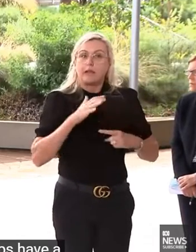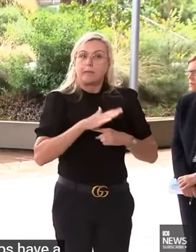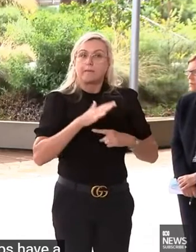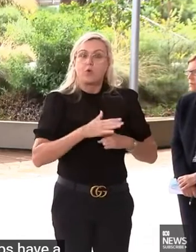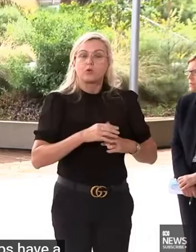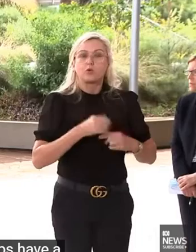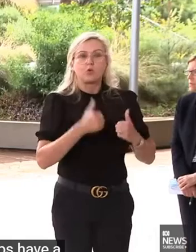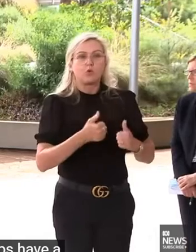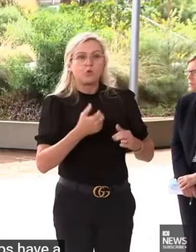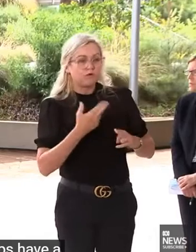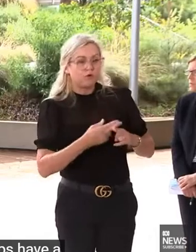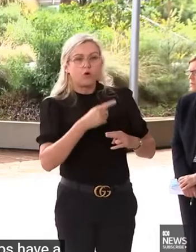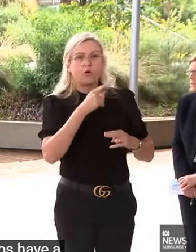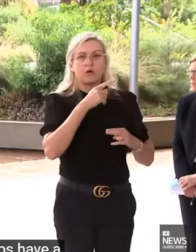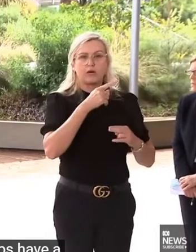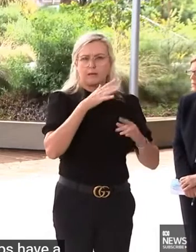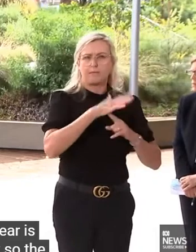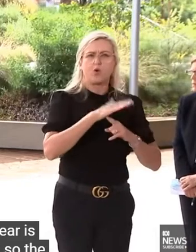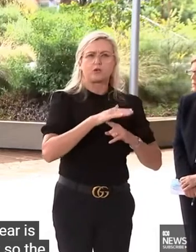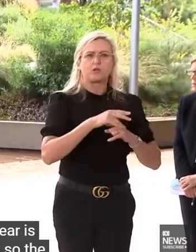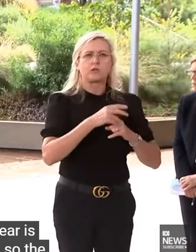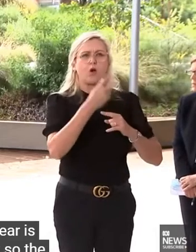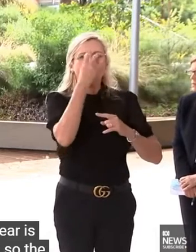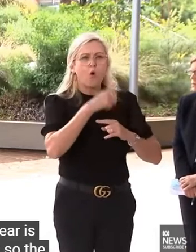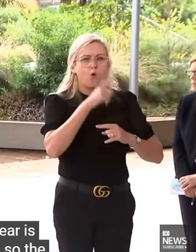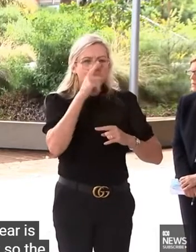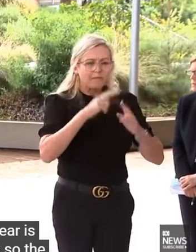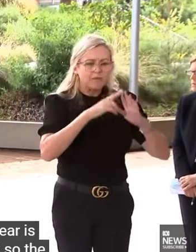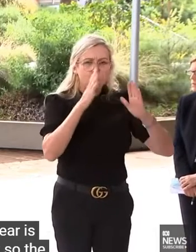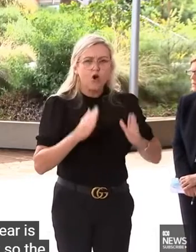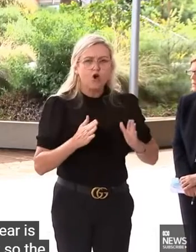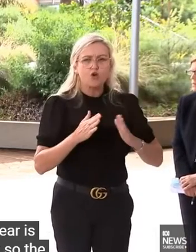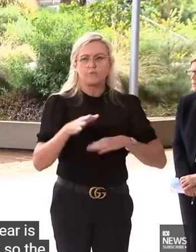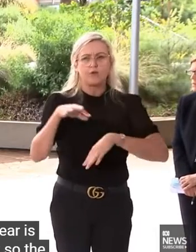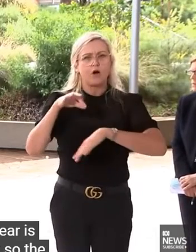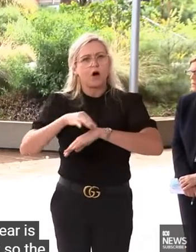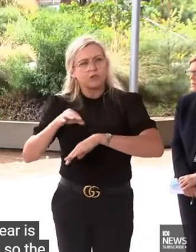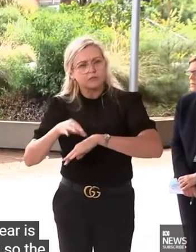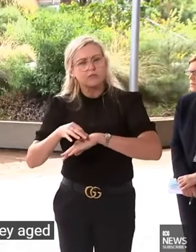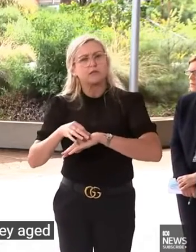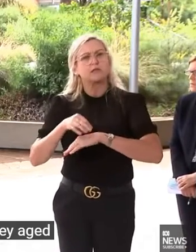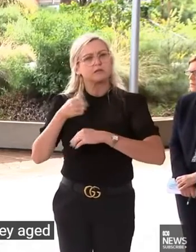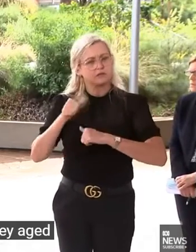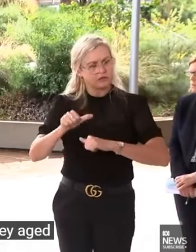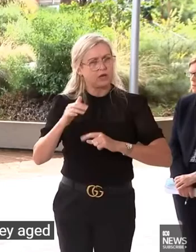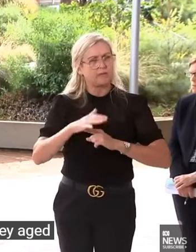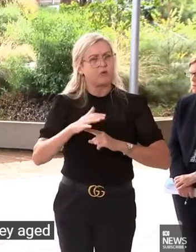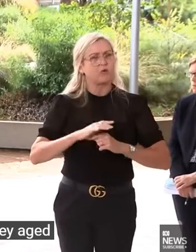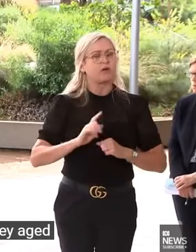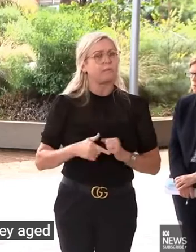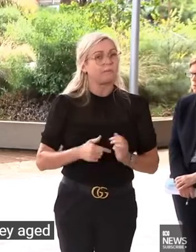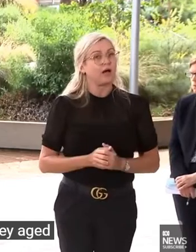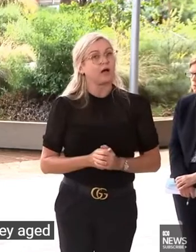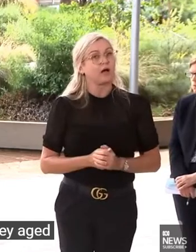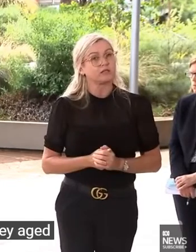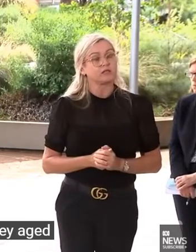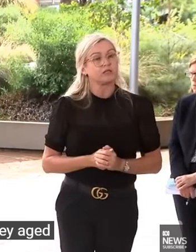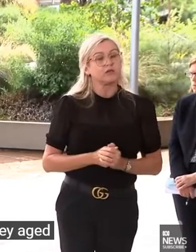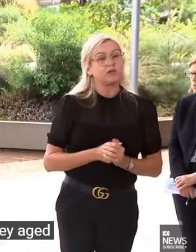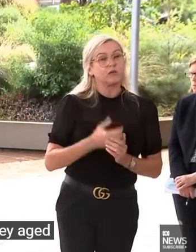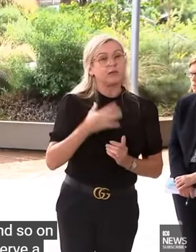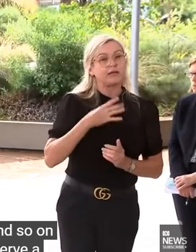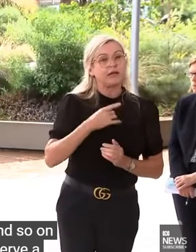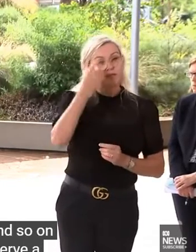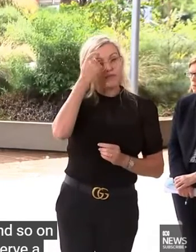the vulnerable facilities, aged care facilities, hospitals and so on. But they still serve a purpose as long as we are actually looking at a history in